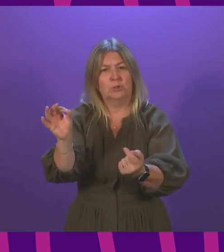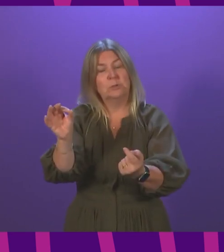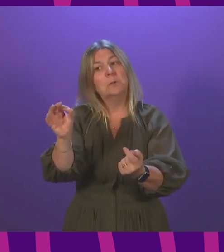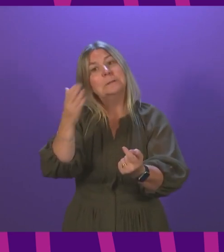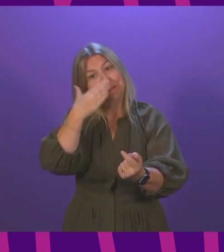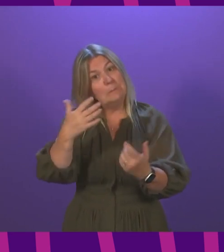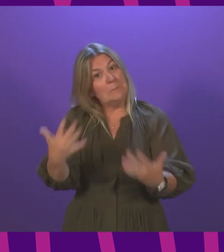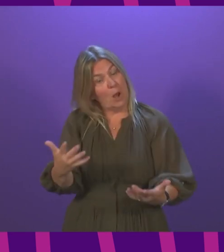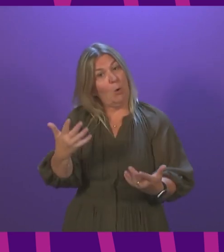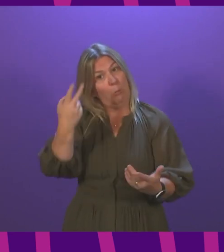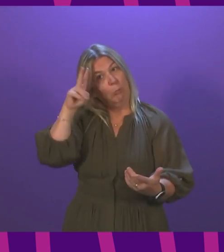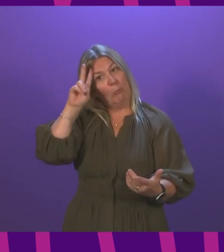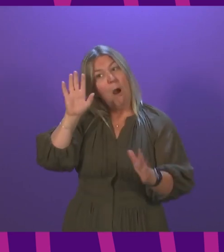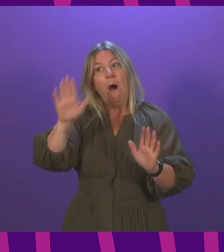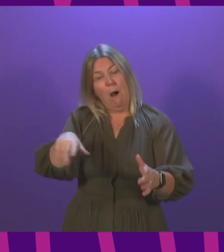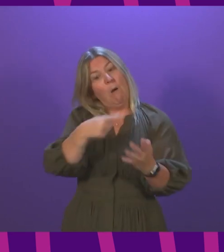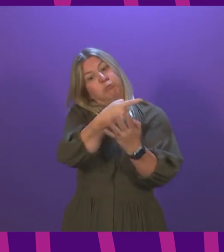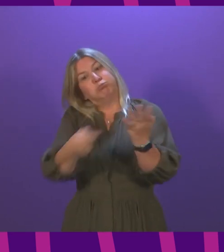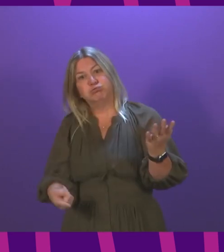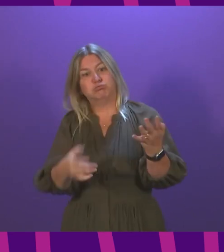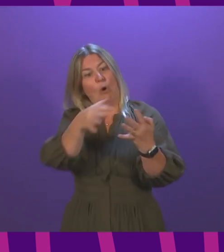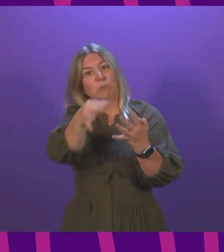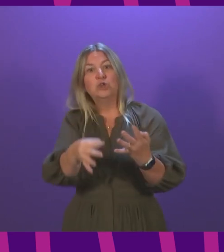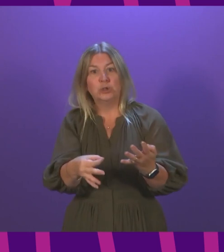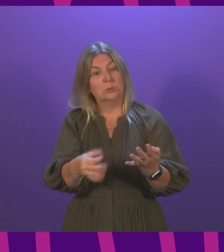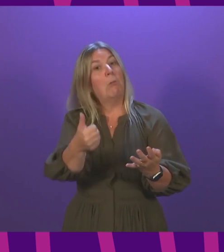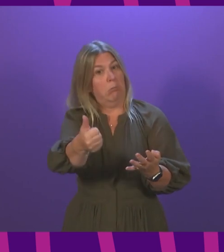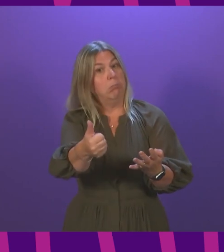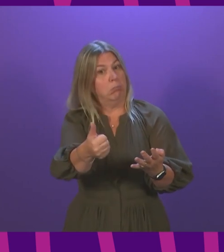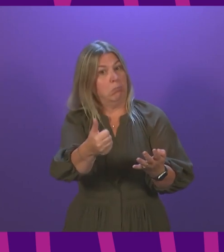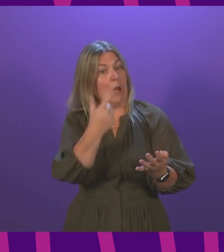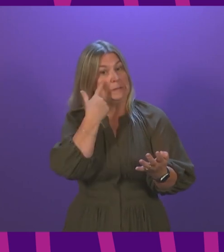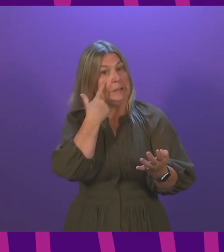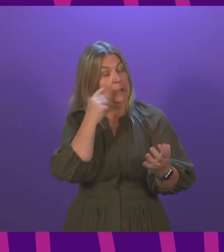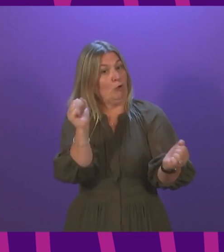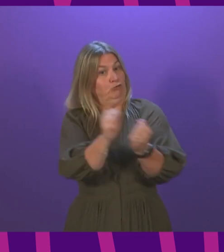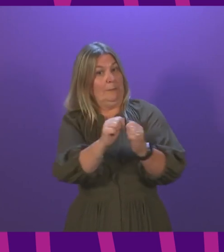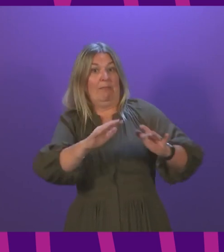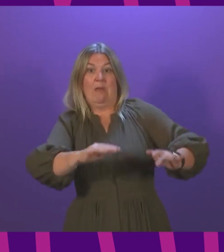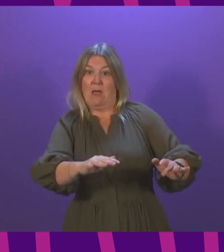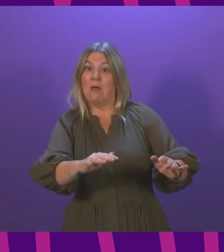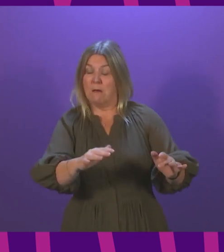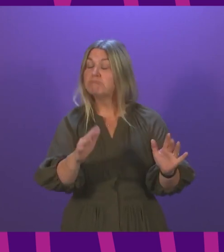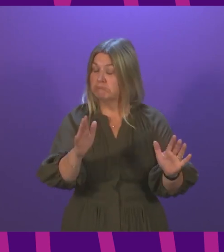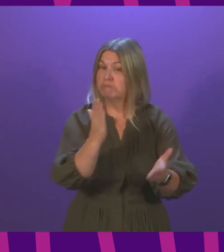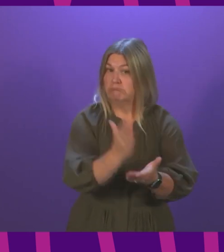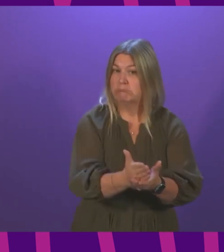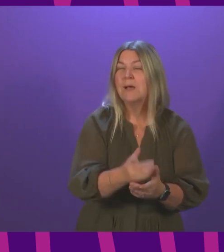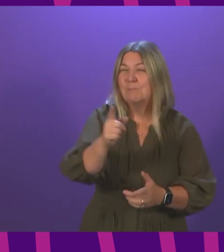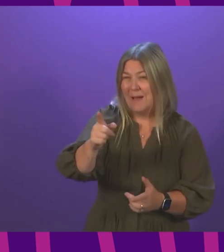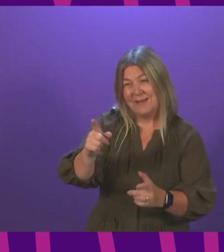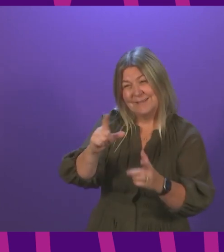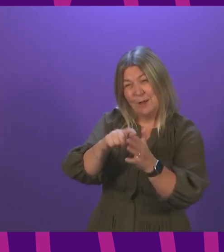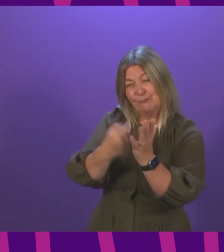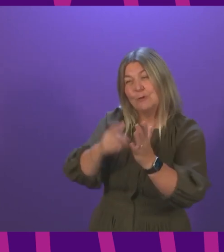already I can see the emergence of some common ground and I genuinely want to treat this with the respect it deserves. But equally, Douglas Ross must